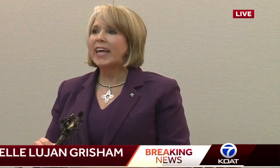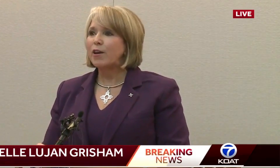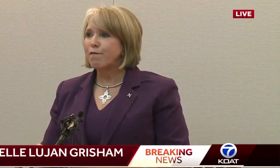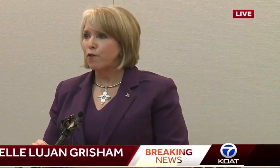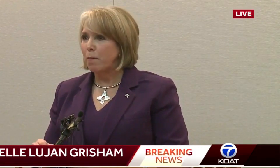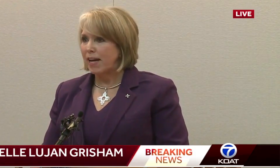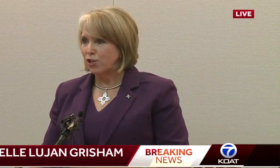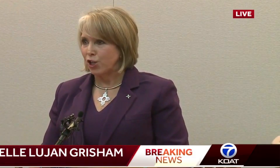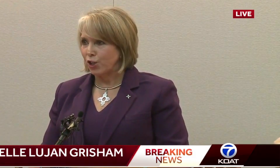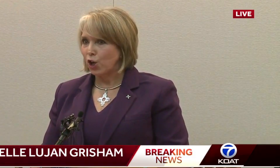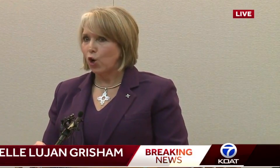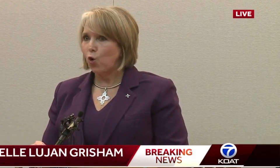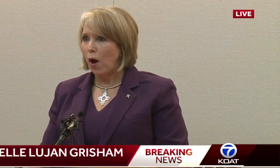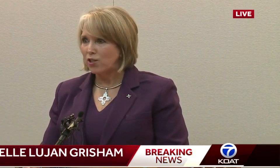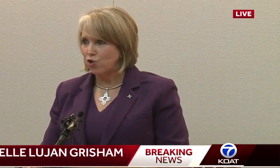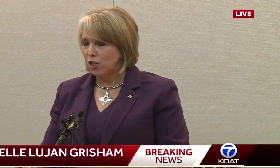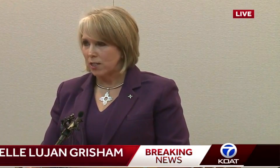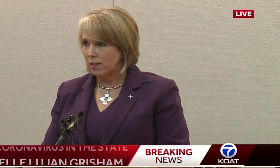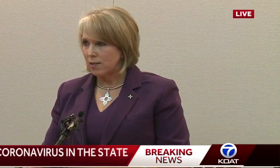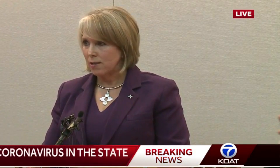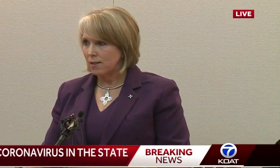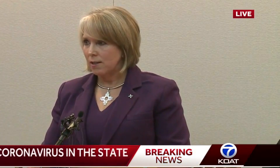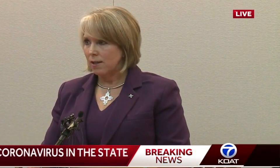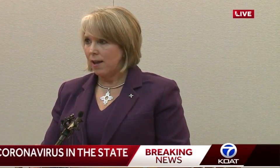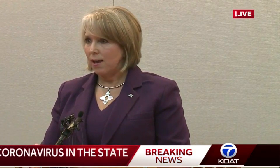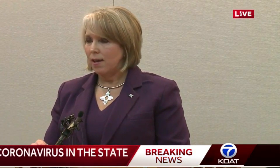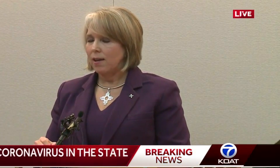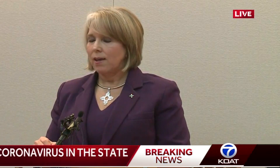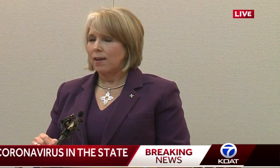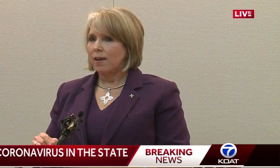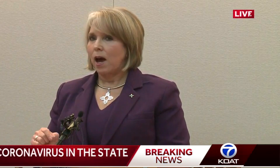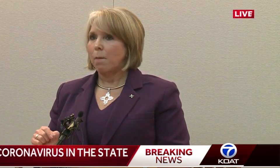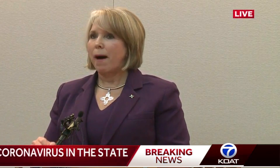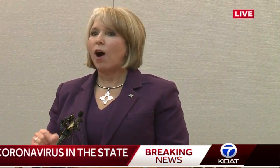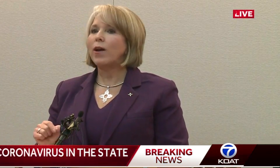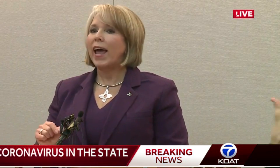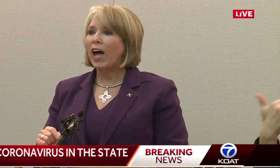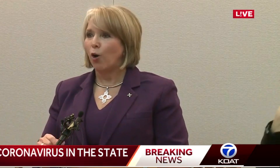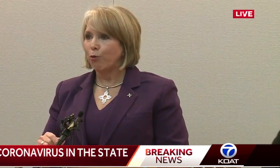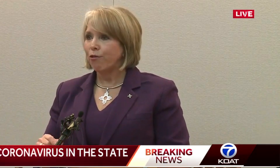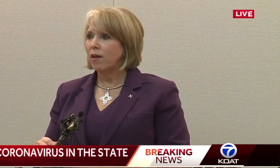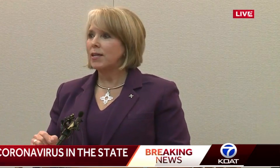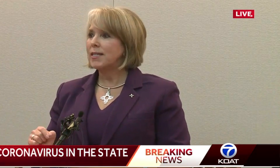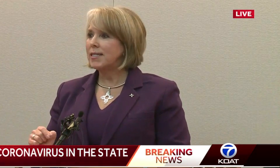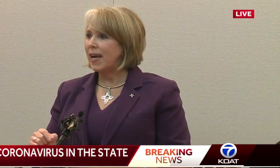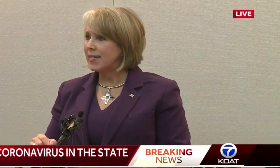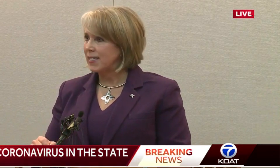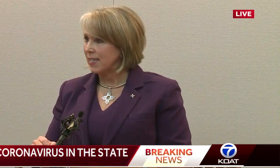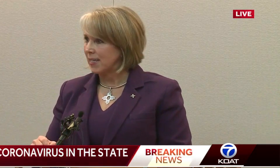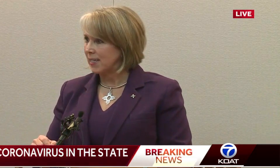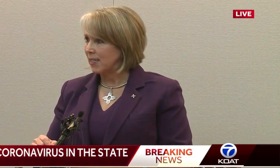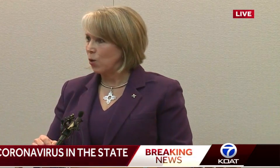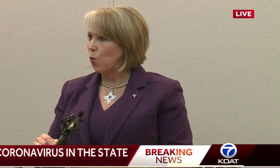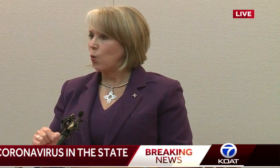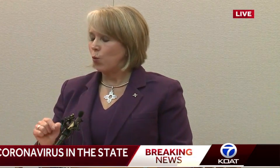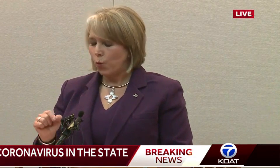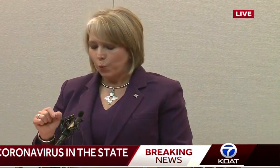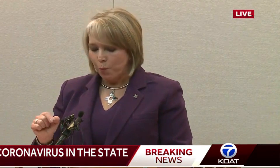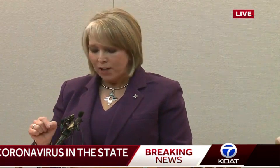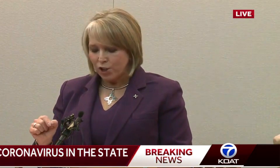Any information, questions about health testing